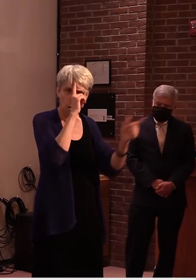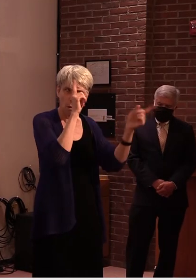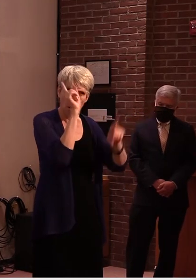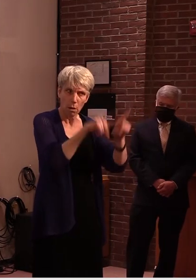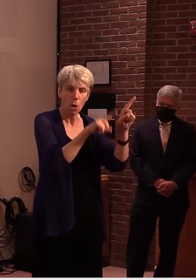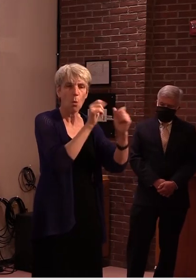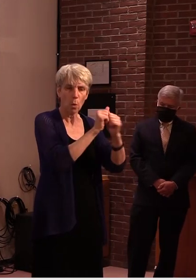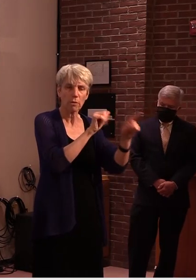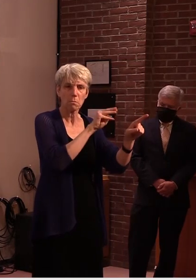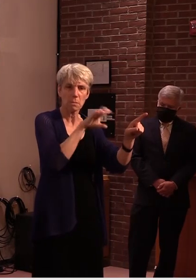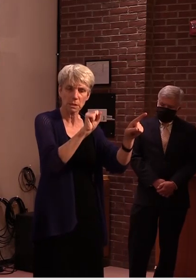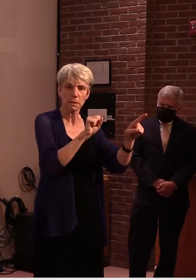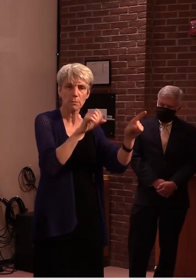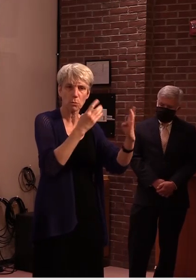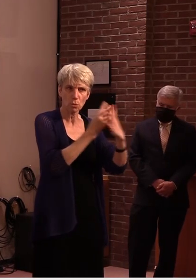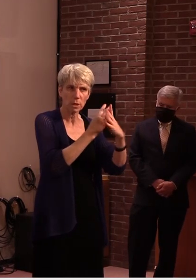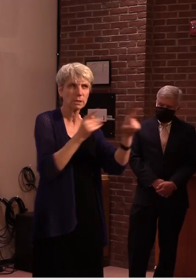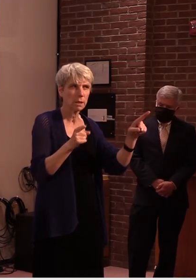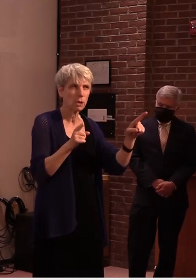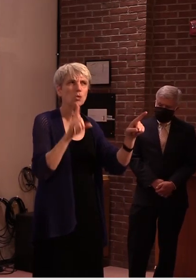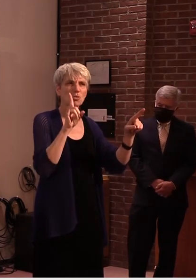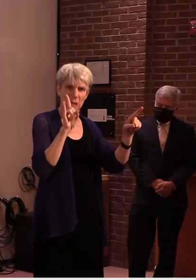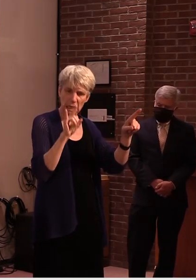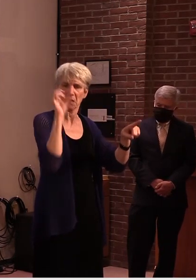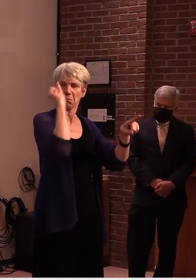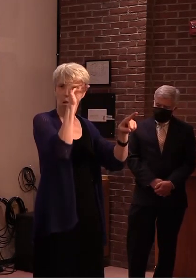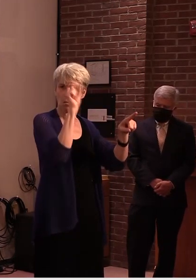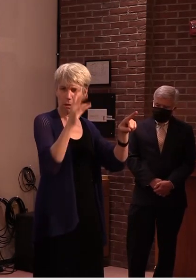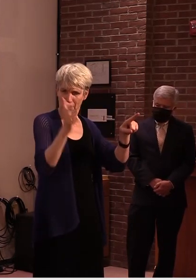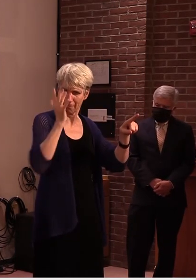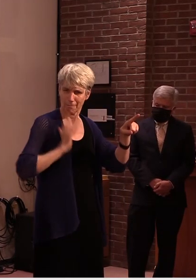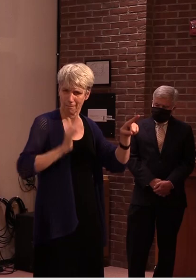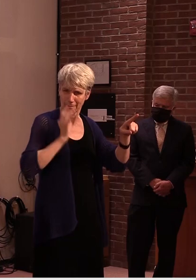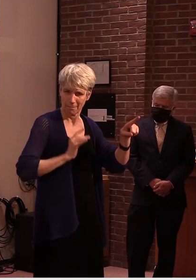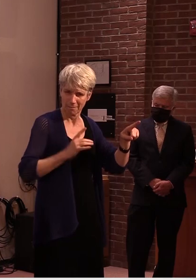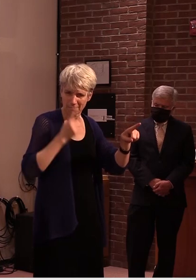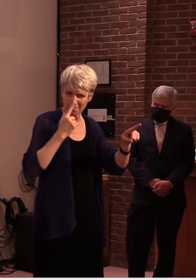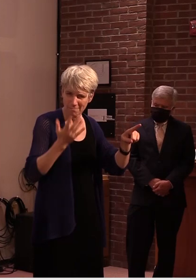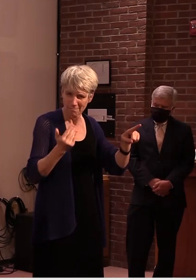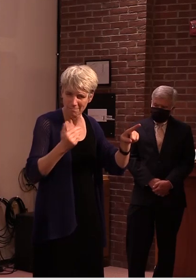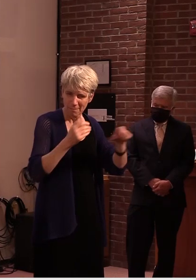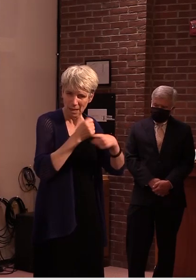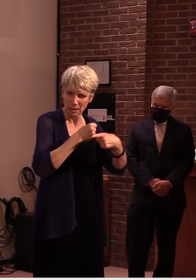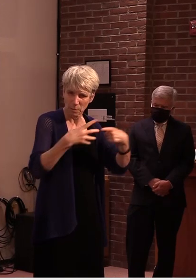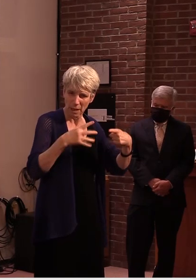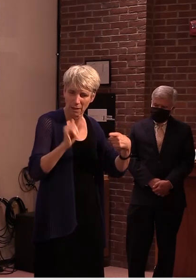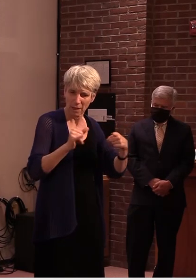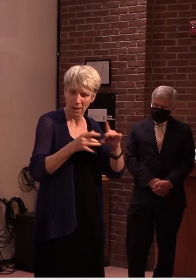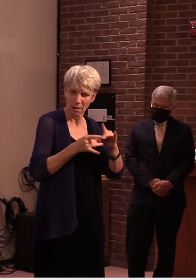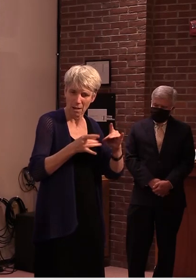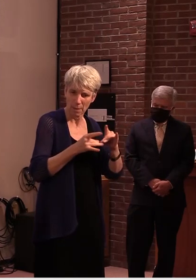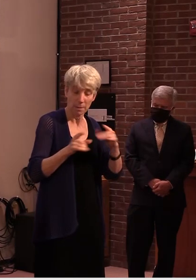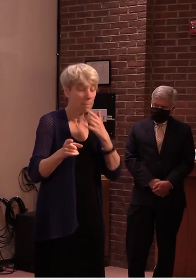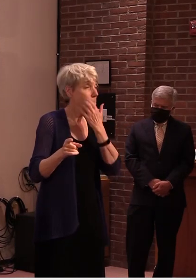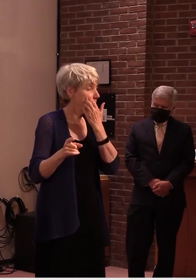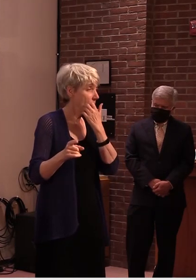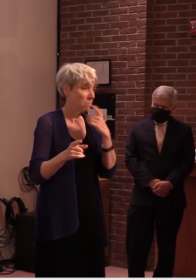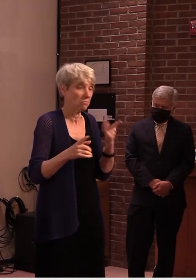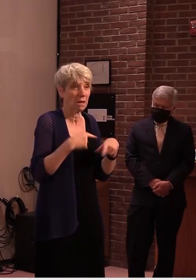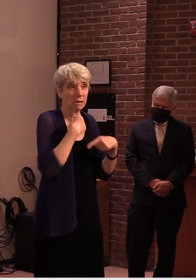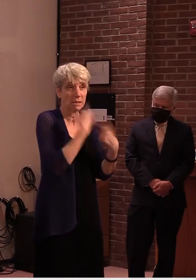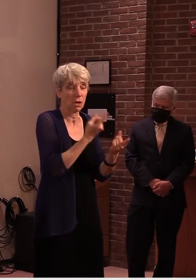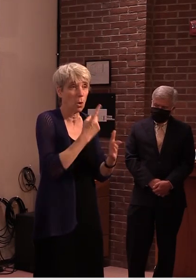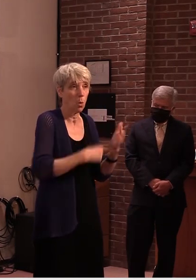those remarks and expand on them a little bit i i i i'll say the same thing i said